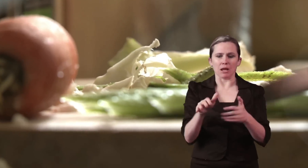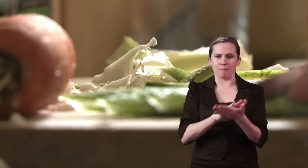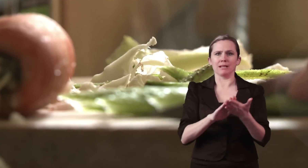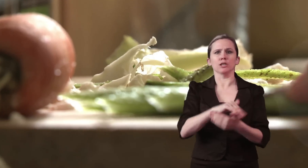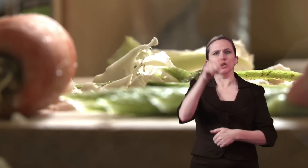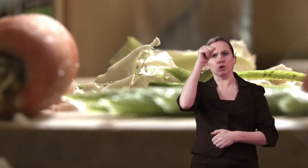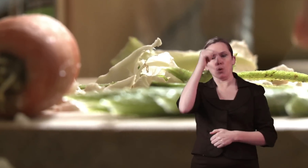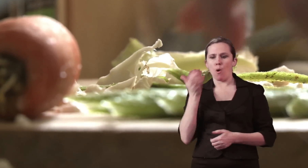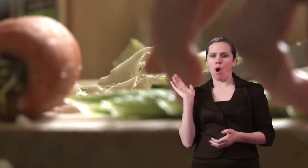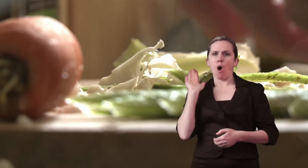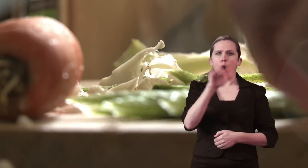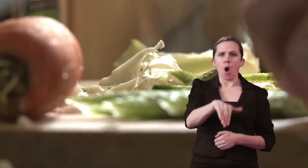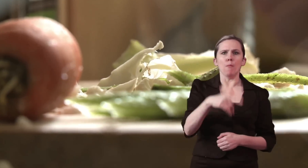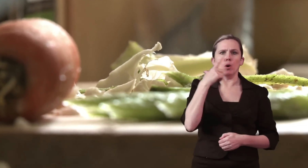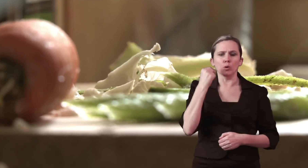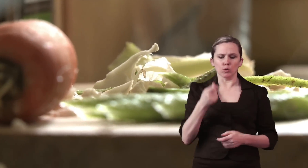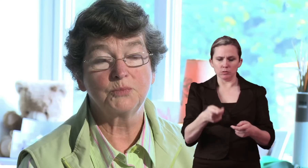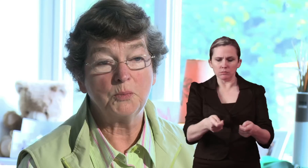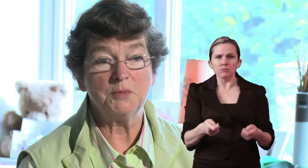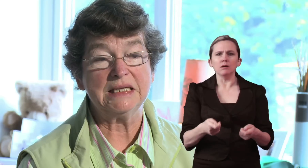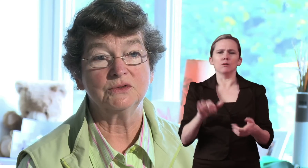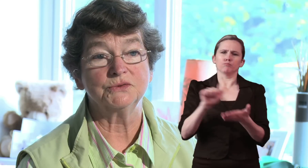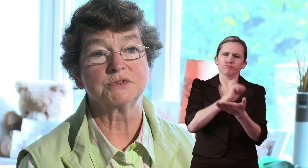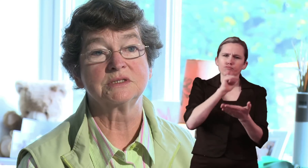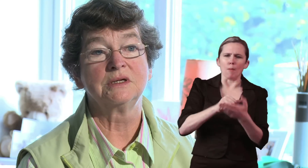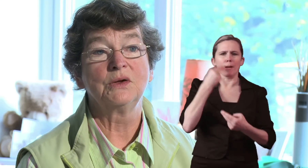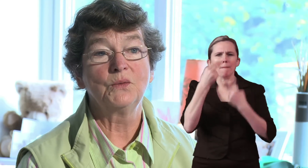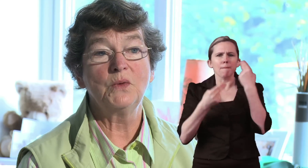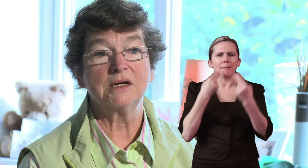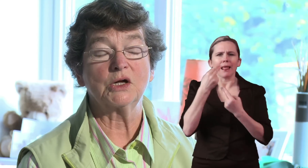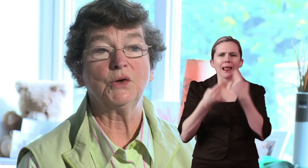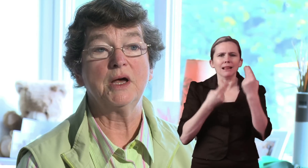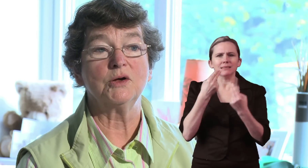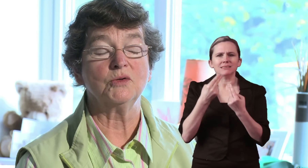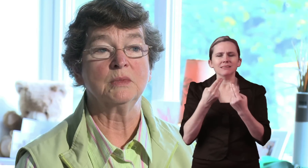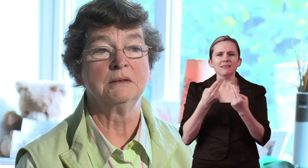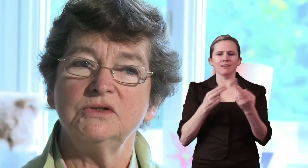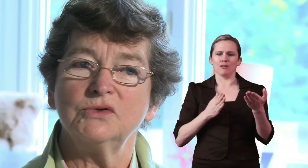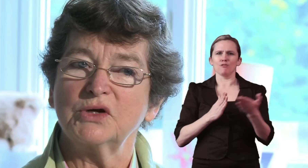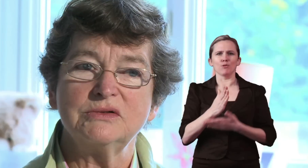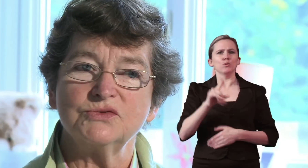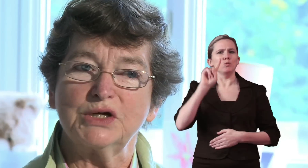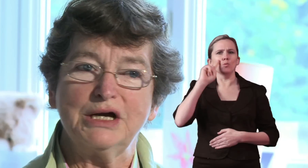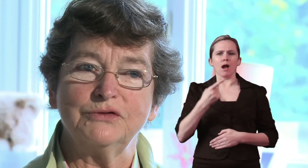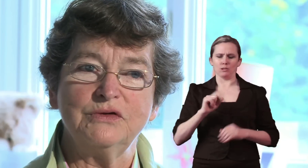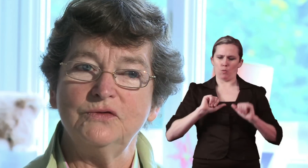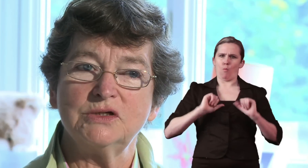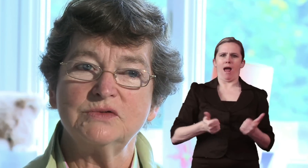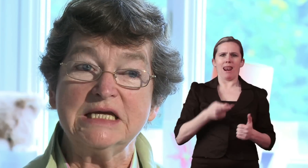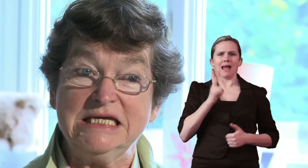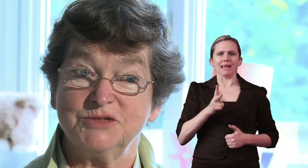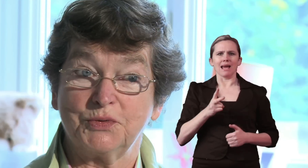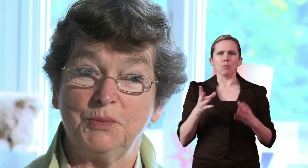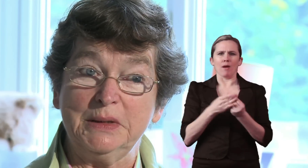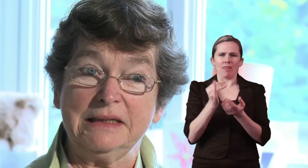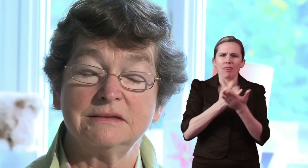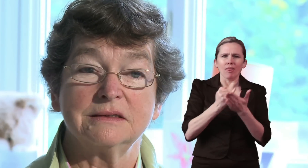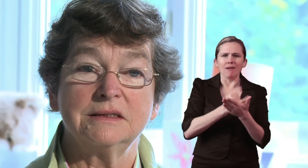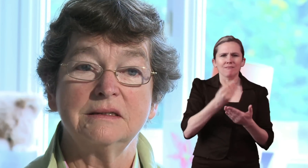knew I was going to be able to have proper meals when I got home. You're not going to recover if you don't eat properly and